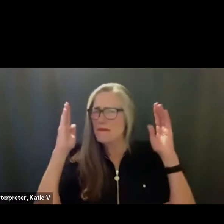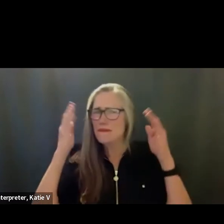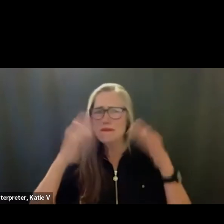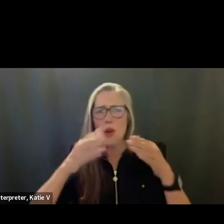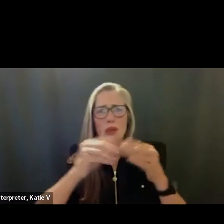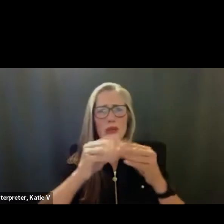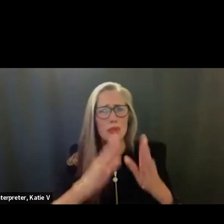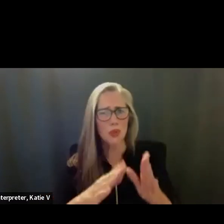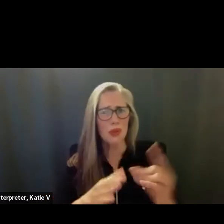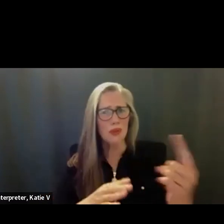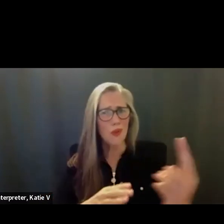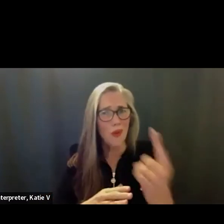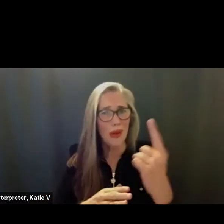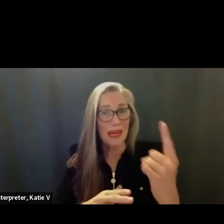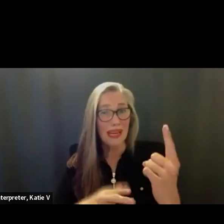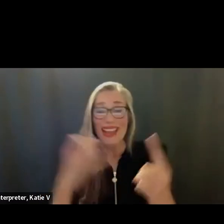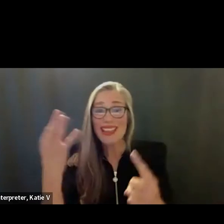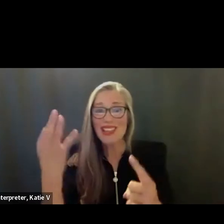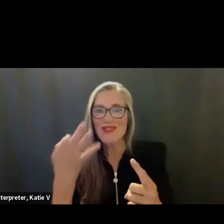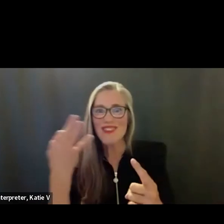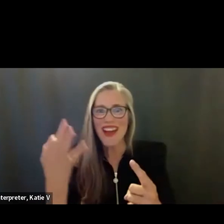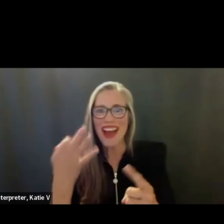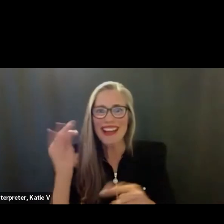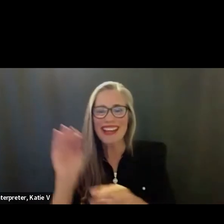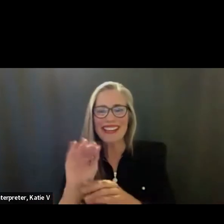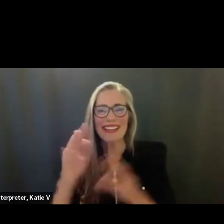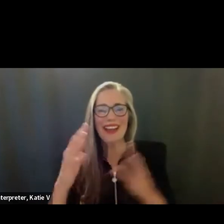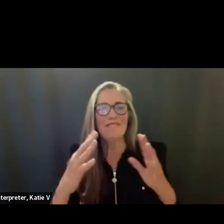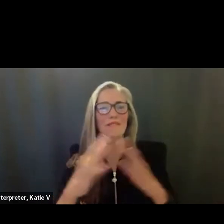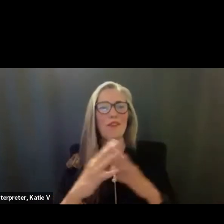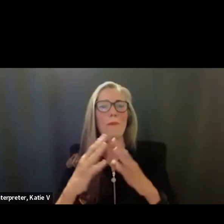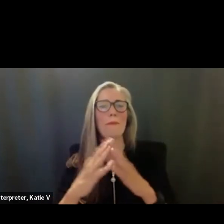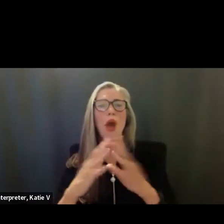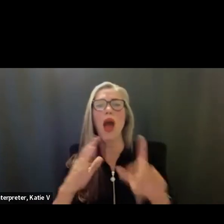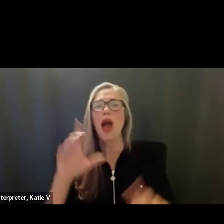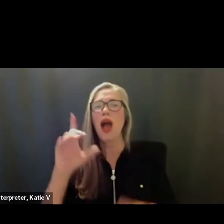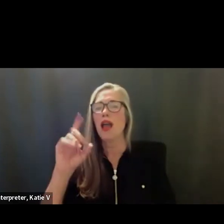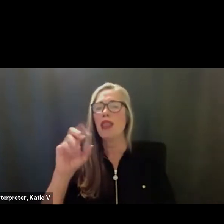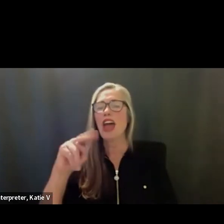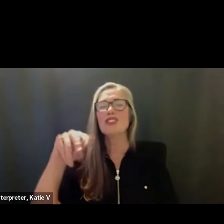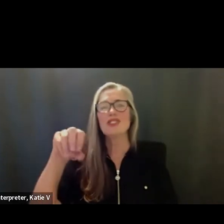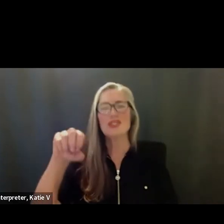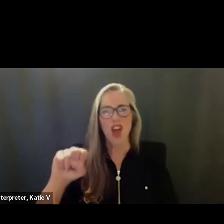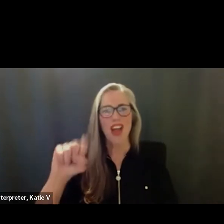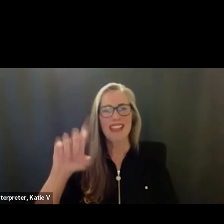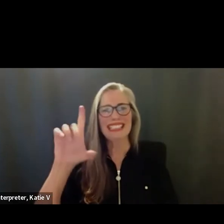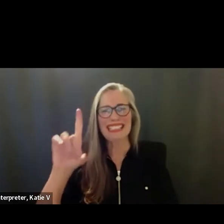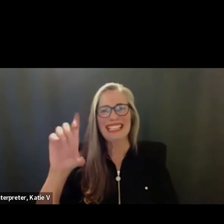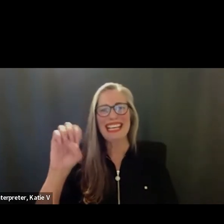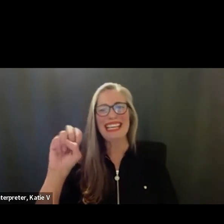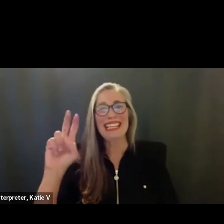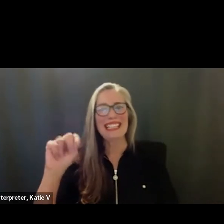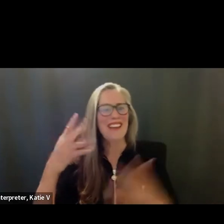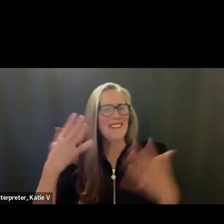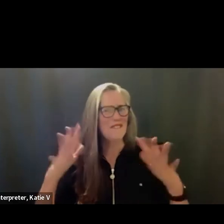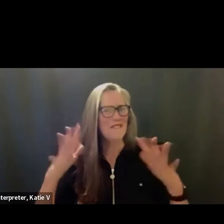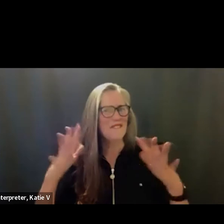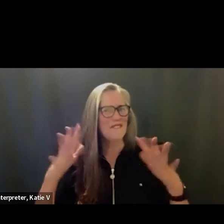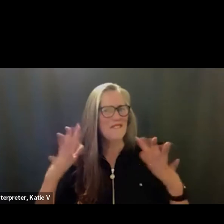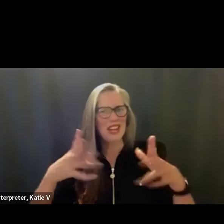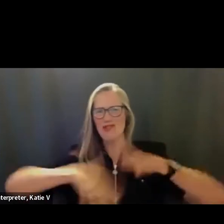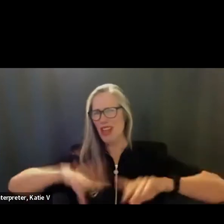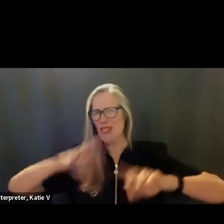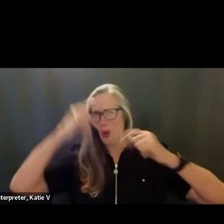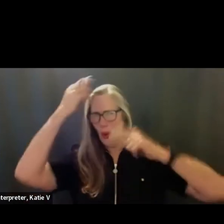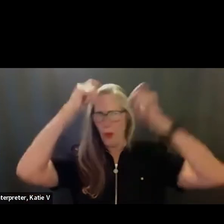This is actually taken from Friday Night Football this year. That's our Dons Den and you can see them already in their gear ready to go